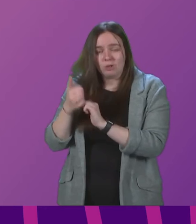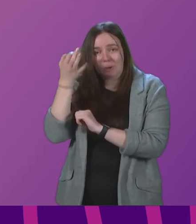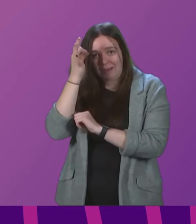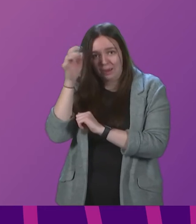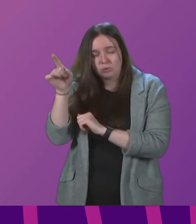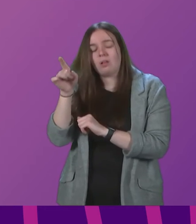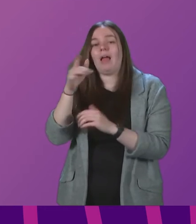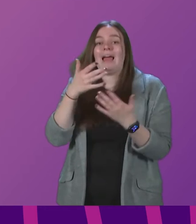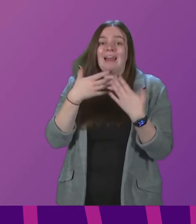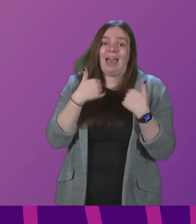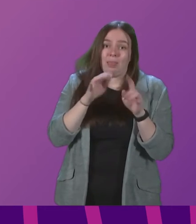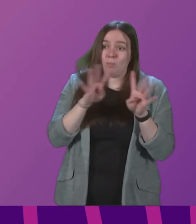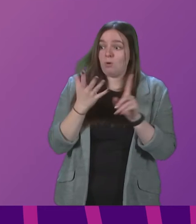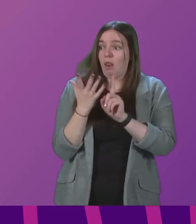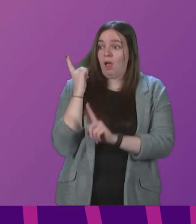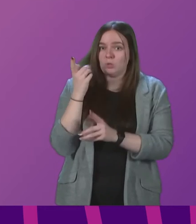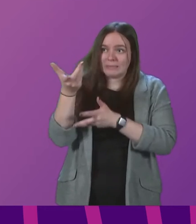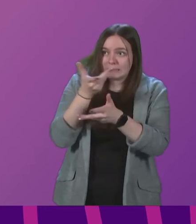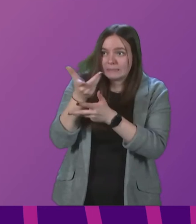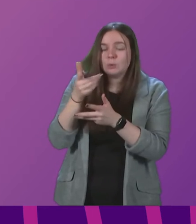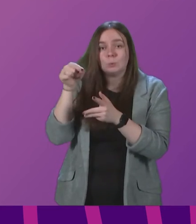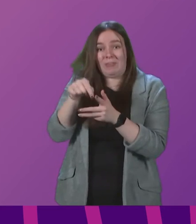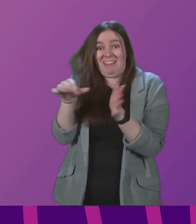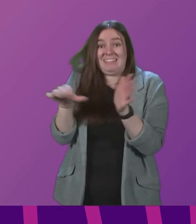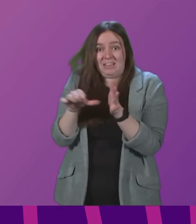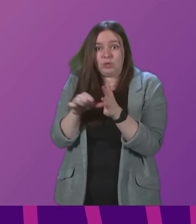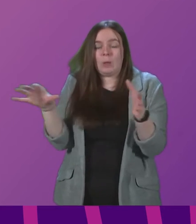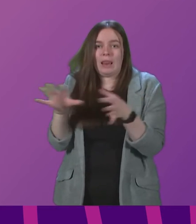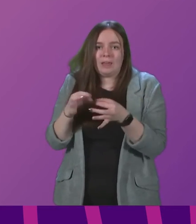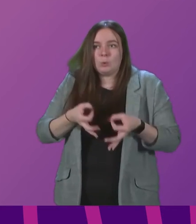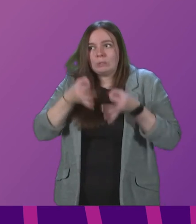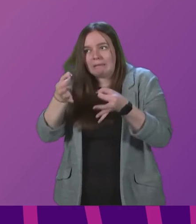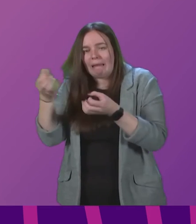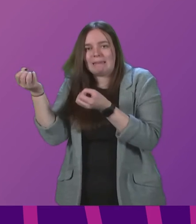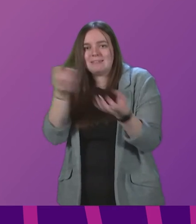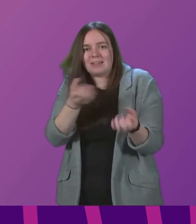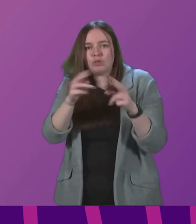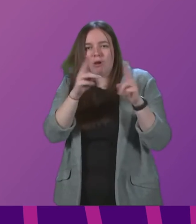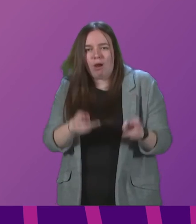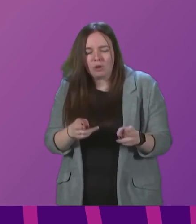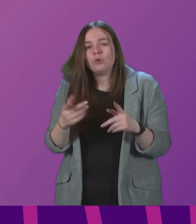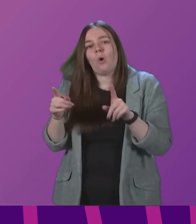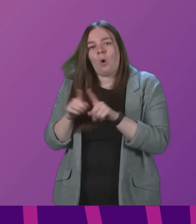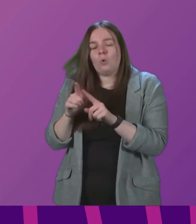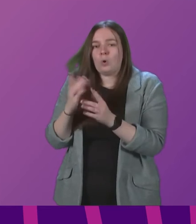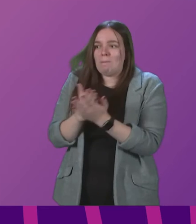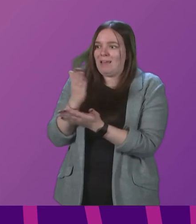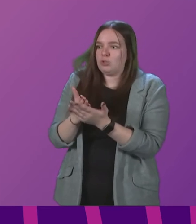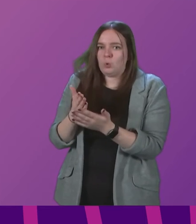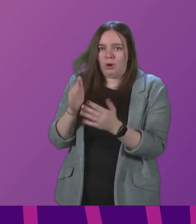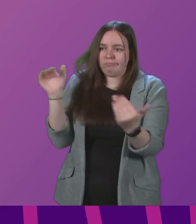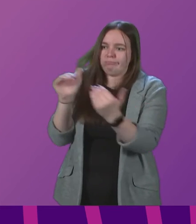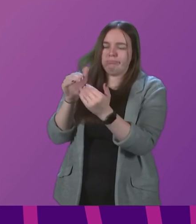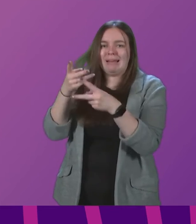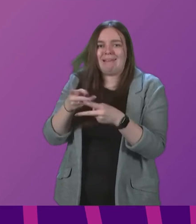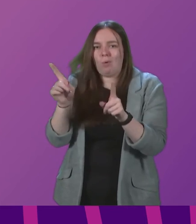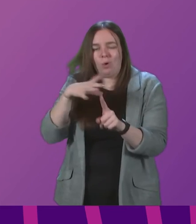and Health Board only last week to discuss these issues around delayed discharge and also to make sure that we can get care right for people.